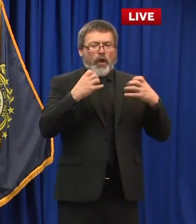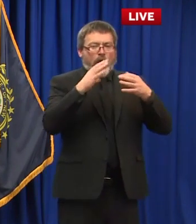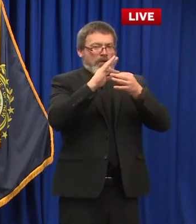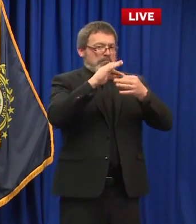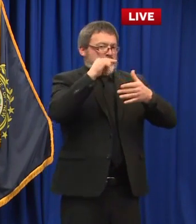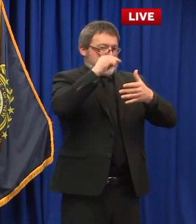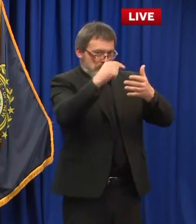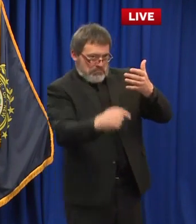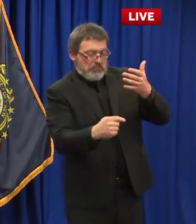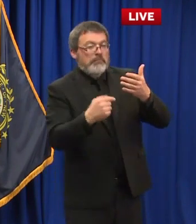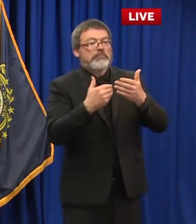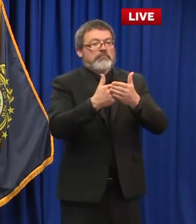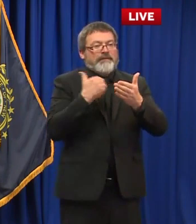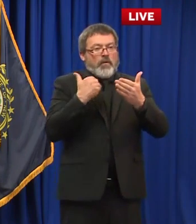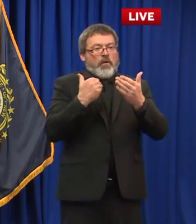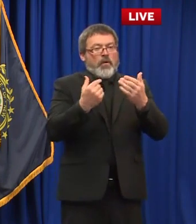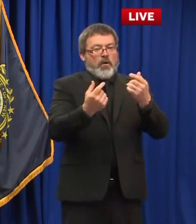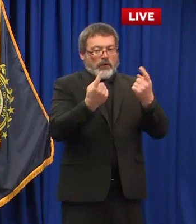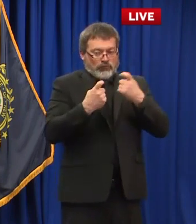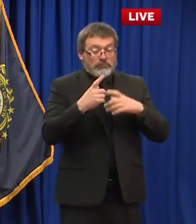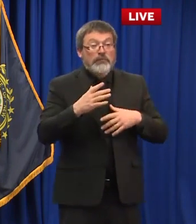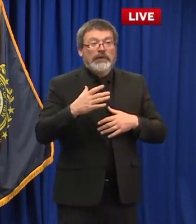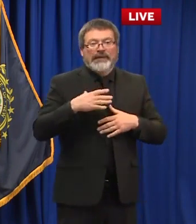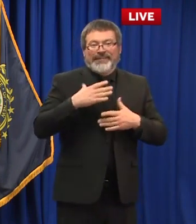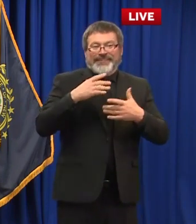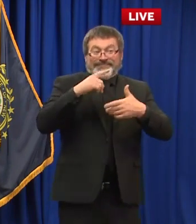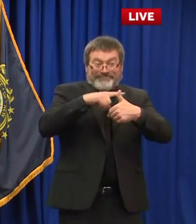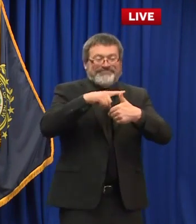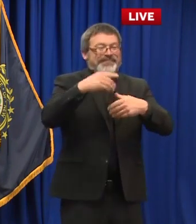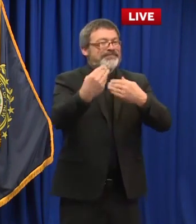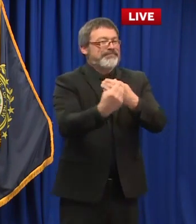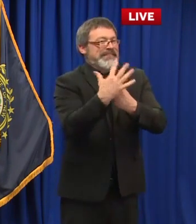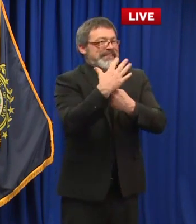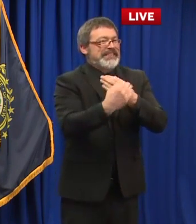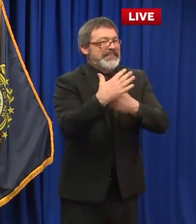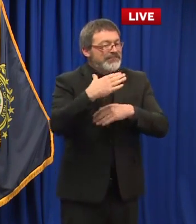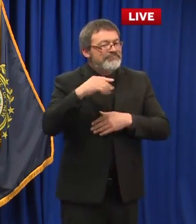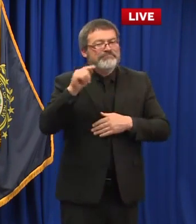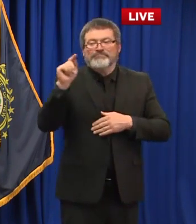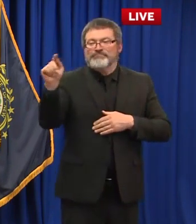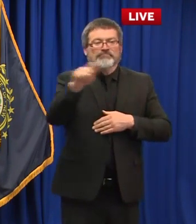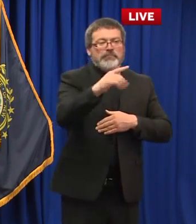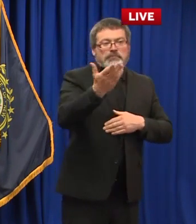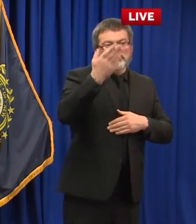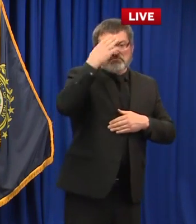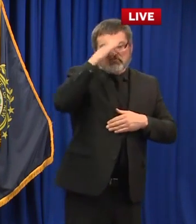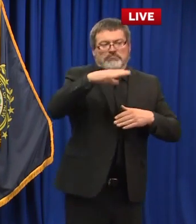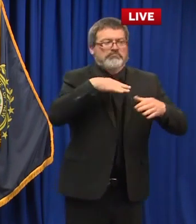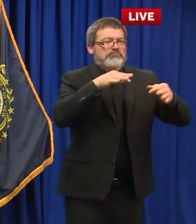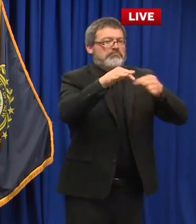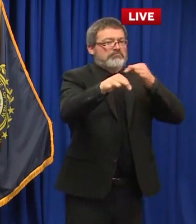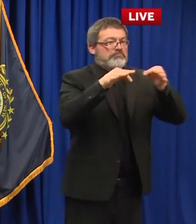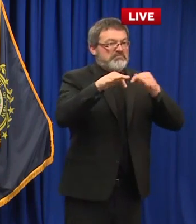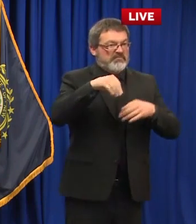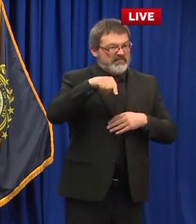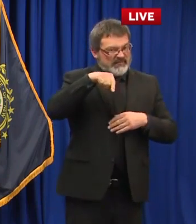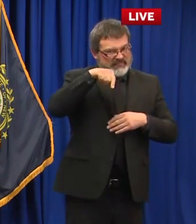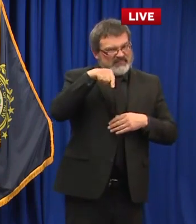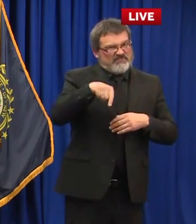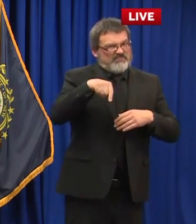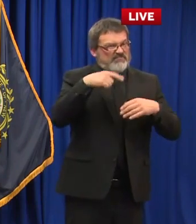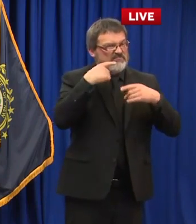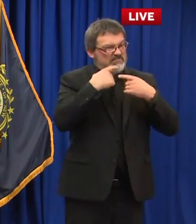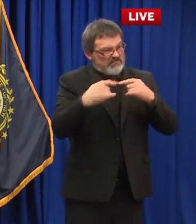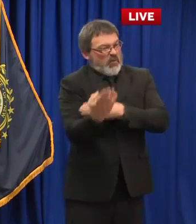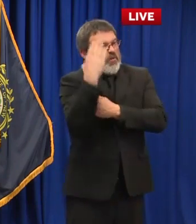First, beaches. As many folks may know, this morning we made an announcement after looking at the data, looking at models in